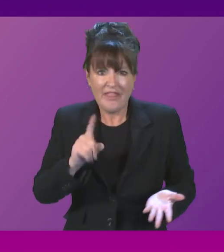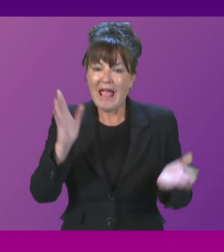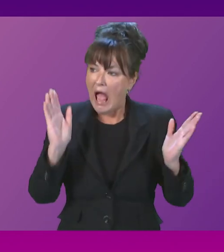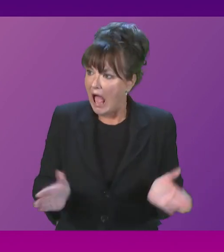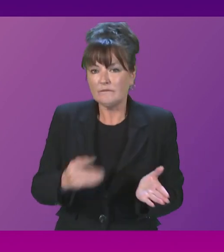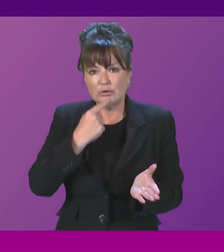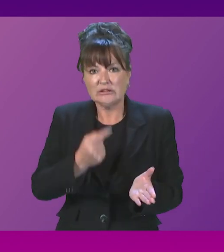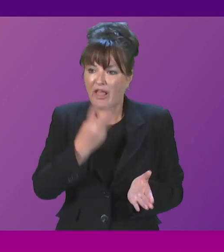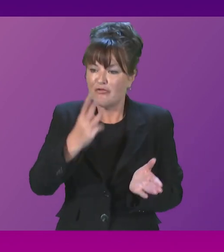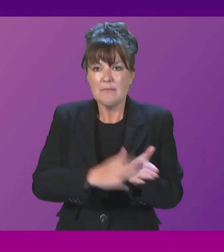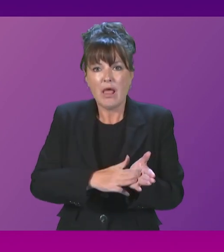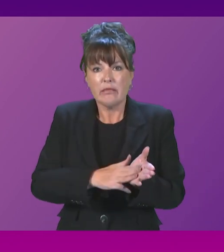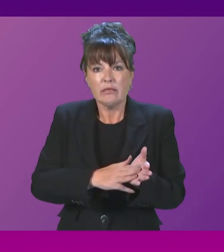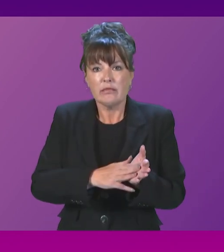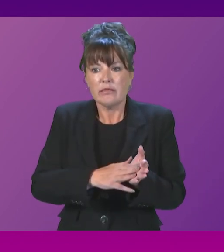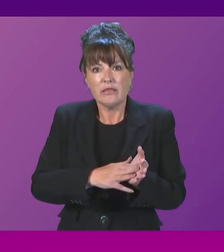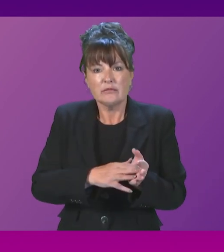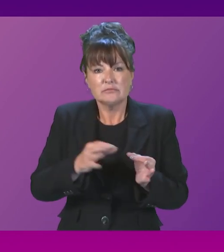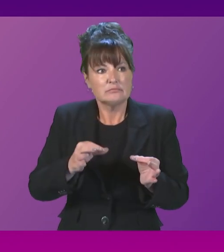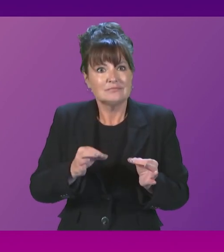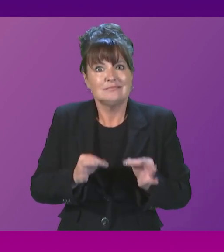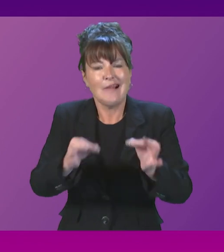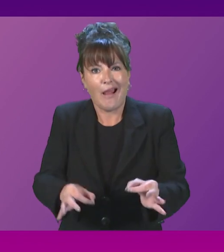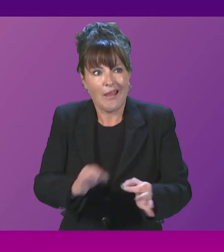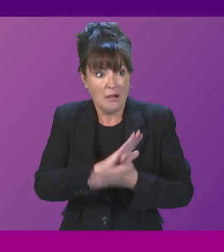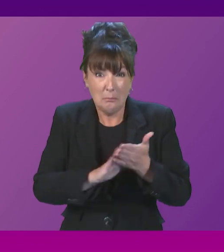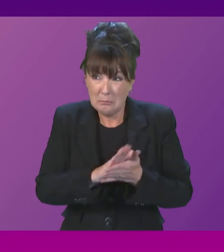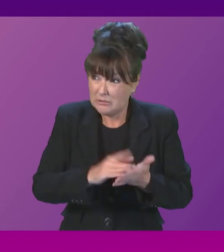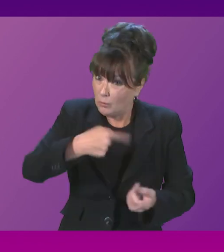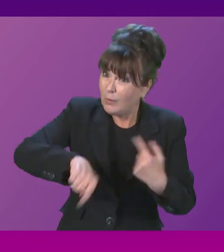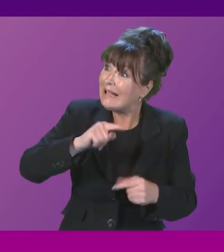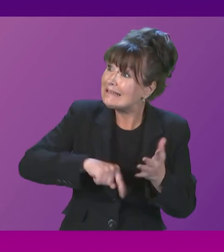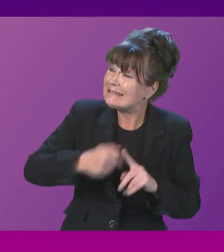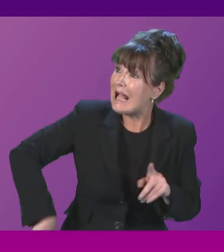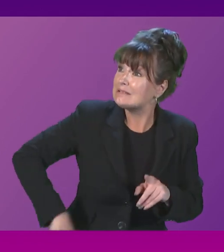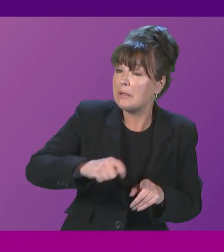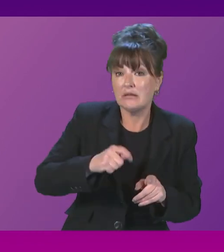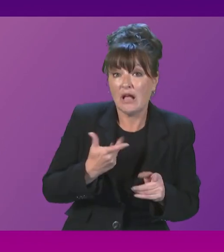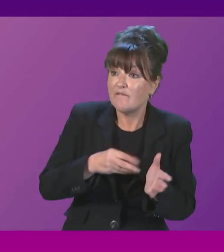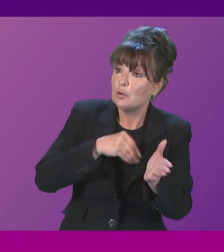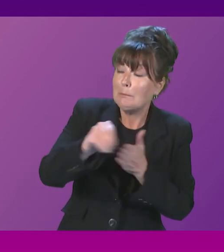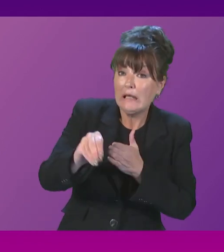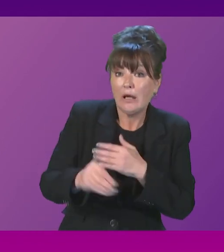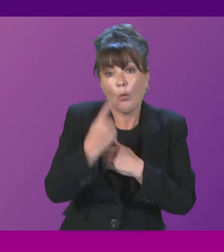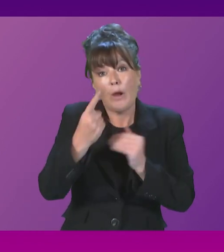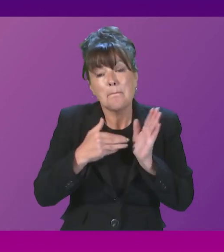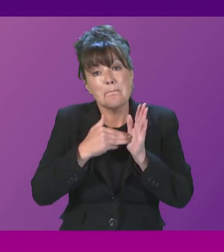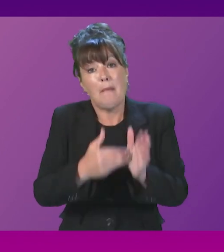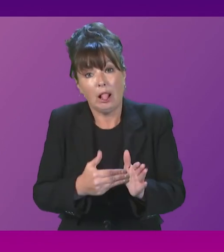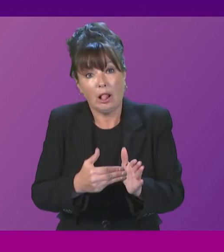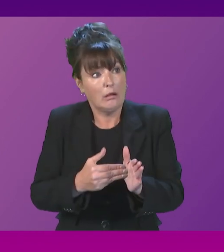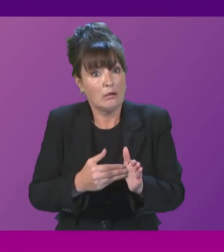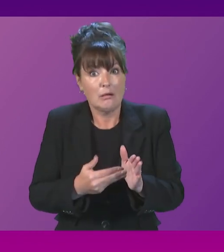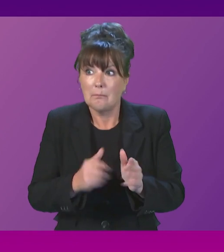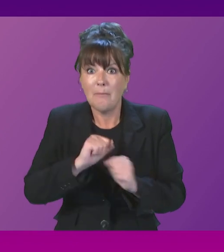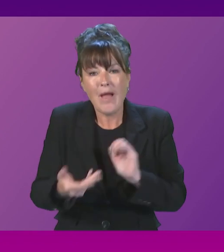-month delay is basically costing taxpayers about £1 million a day because that is what £84 million comes from.